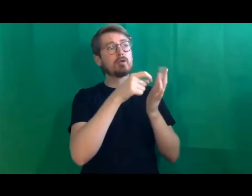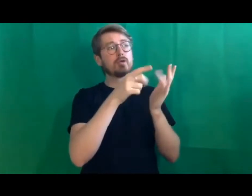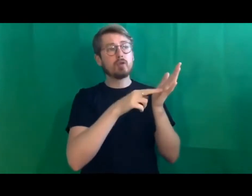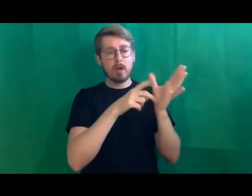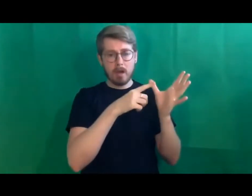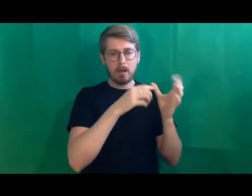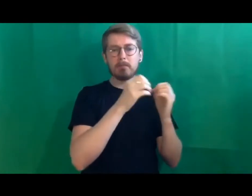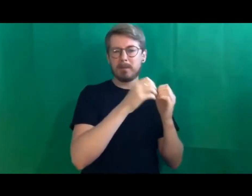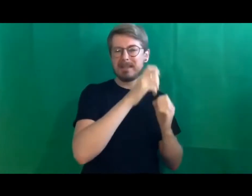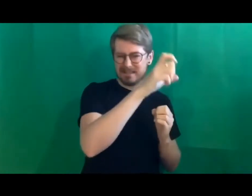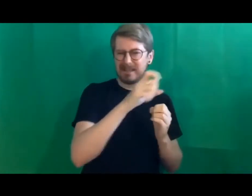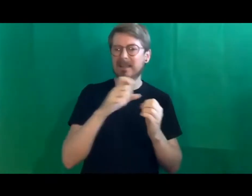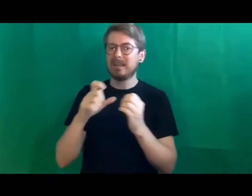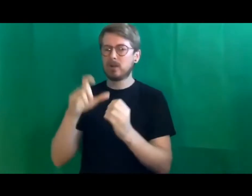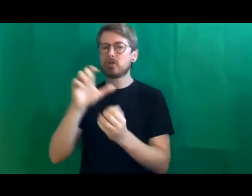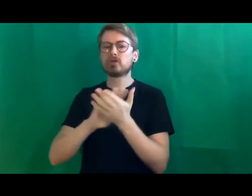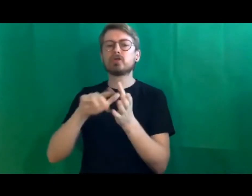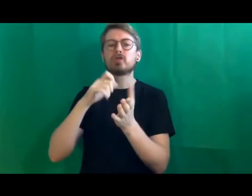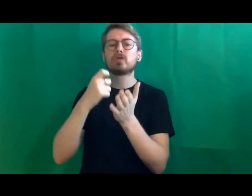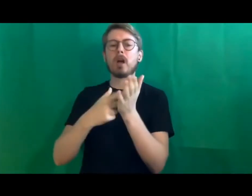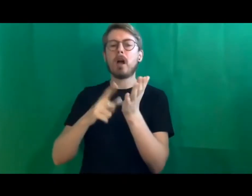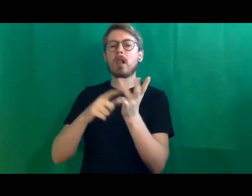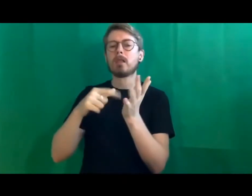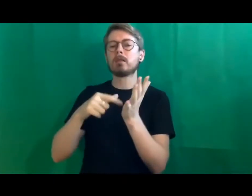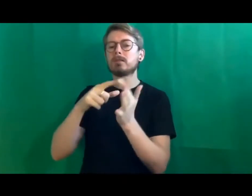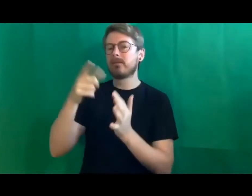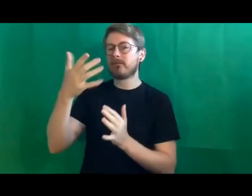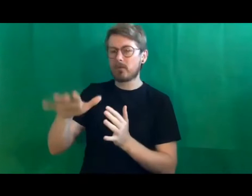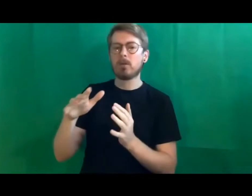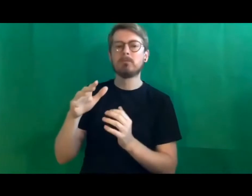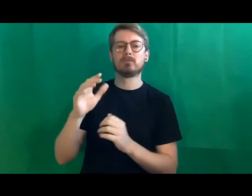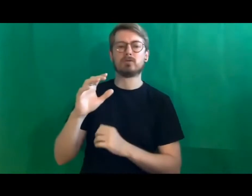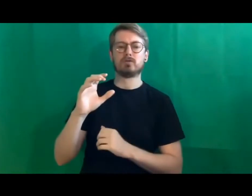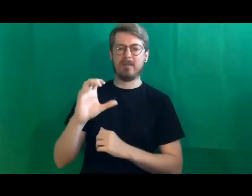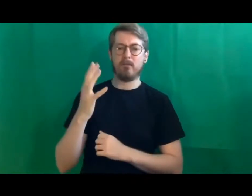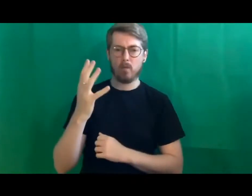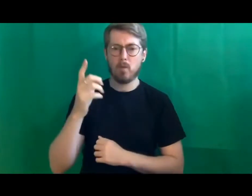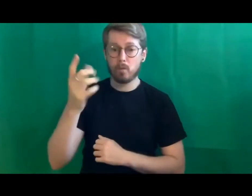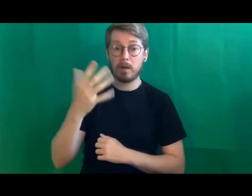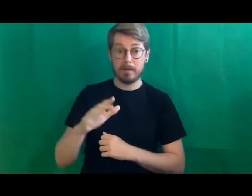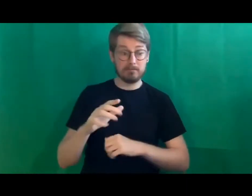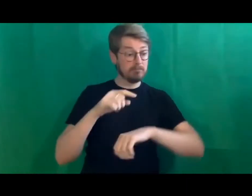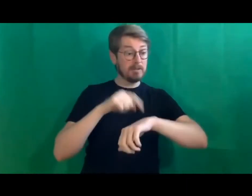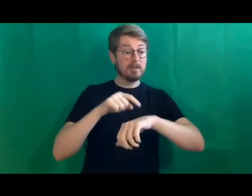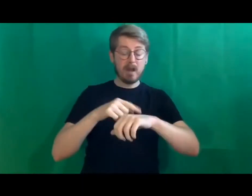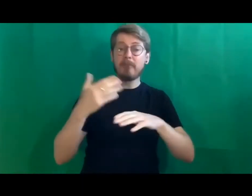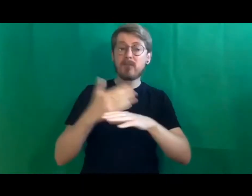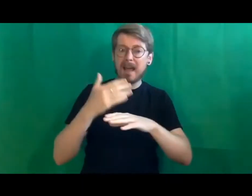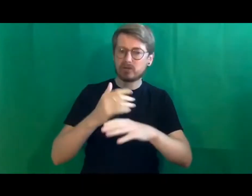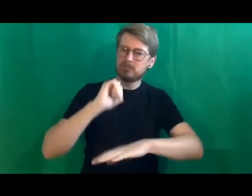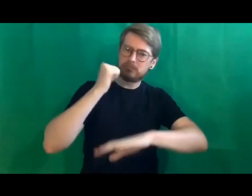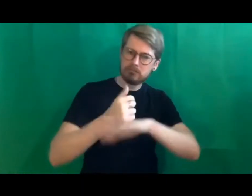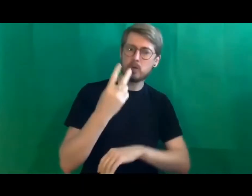from Channel 4 we launched two Time for Action sessions, the first one with Indies and the second one with broadcasters to work out